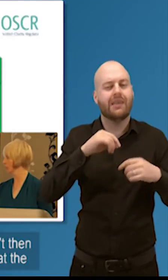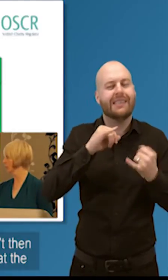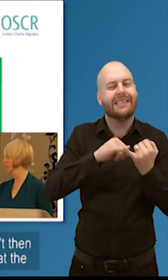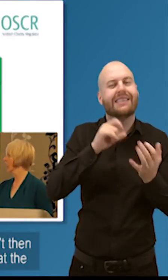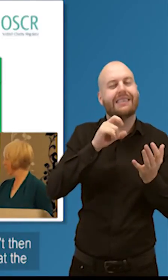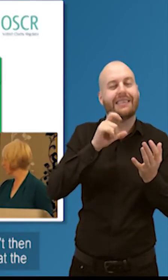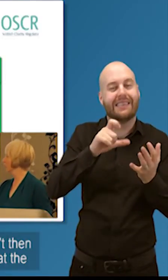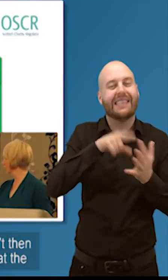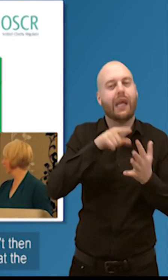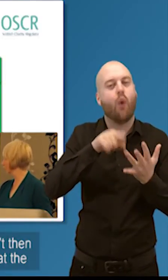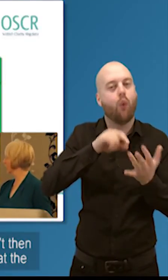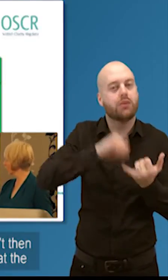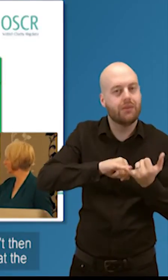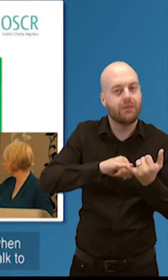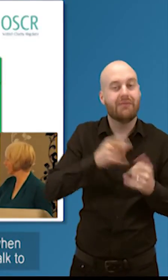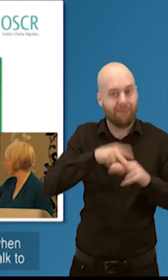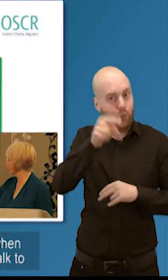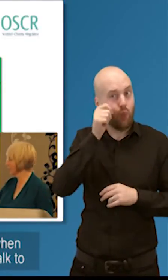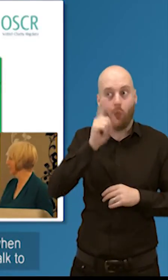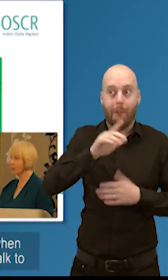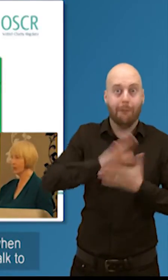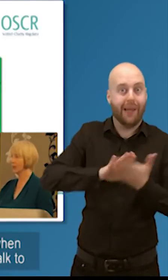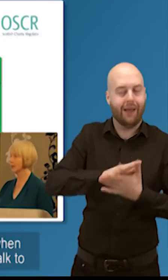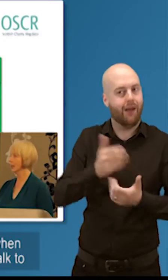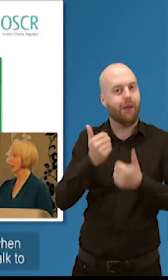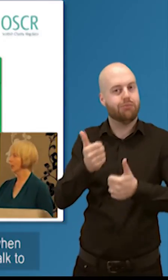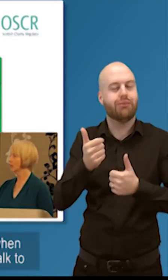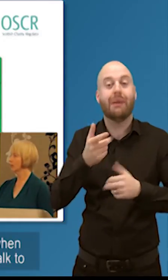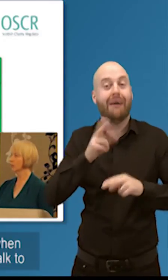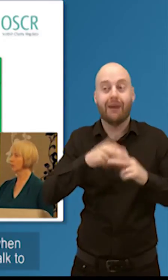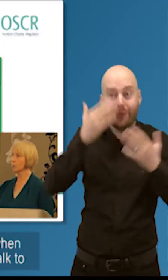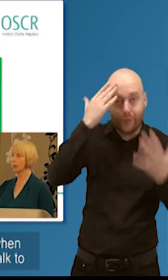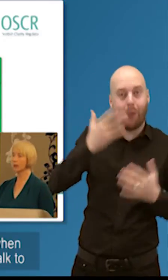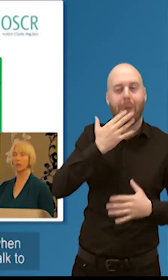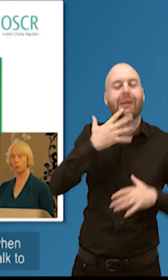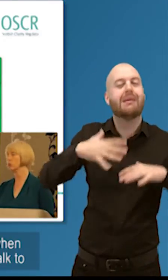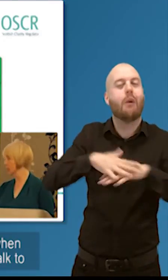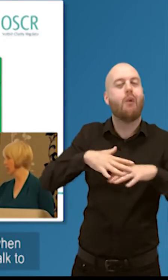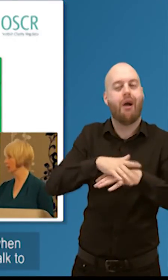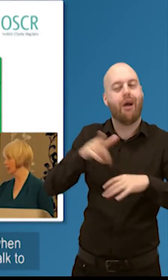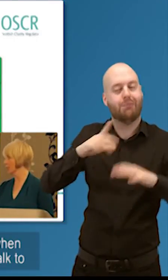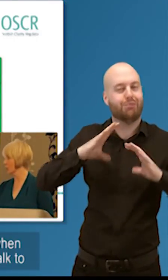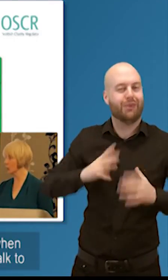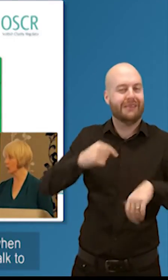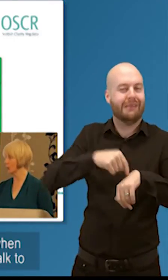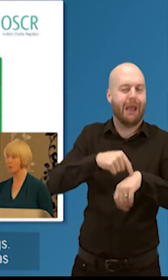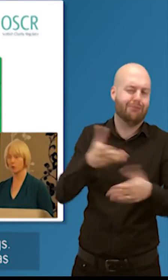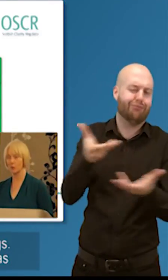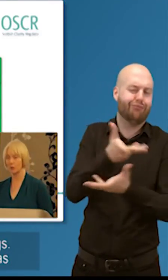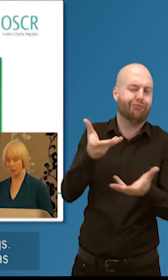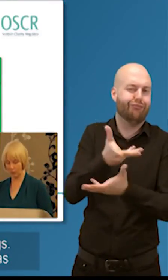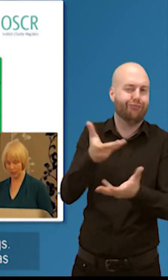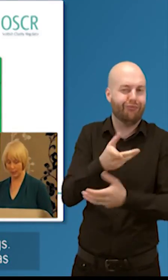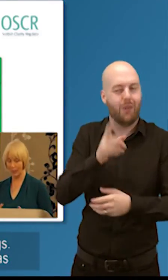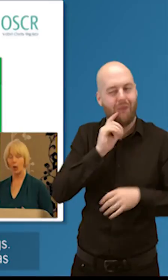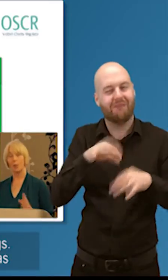the break. In fact, ask Martin at the break or Jude at the break. They'd love that. And when Neil comes back in, he would particularly love to talk to you about SCEOs.